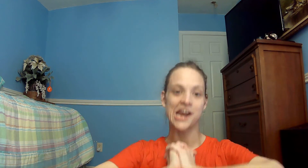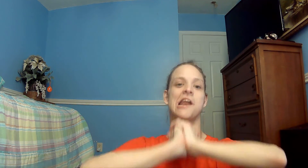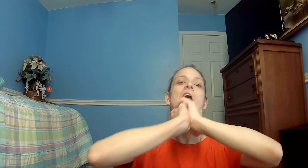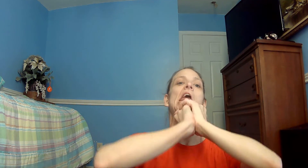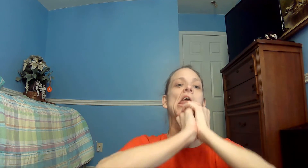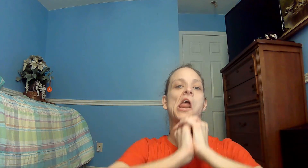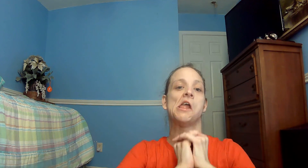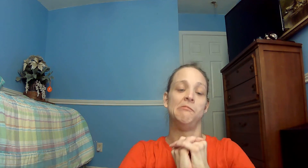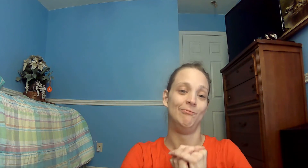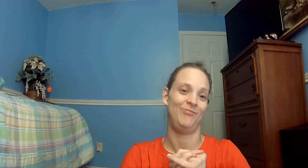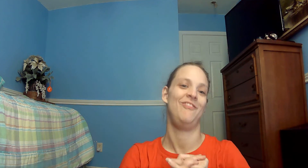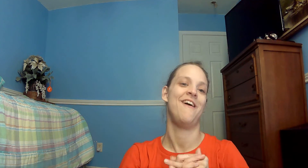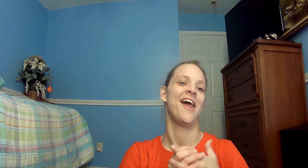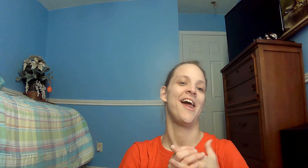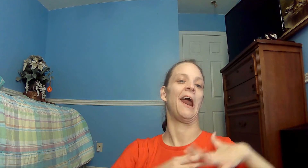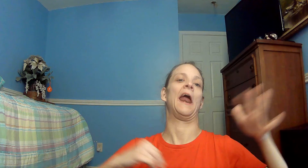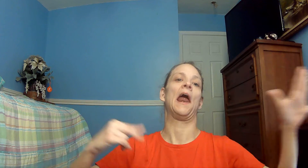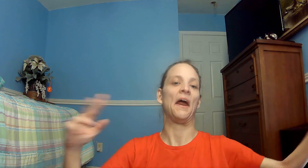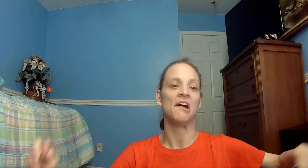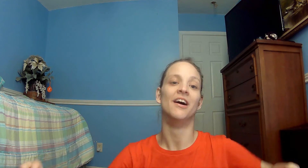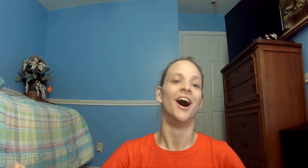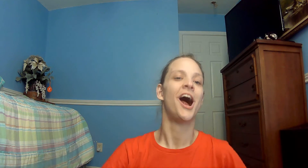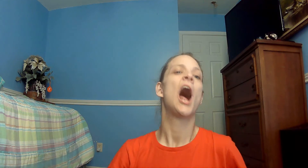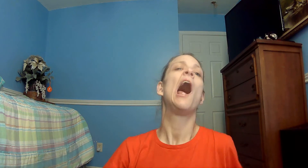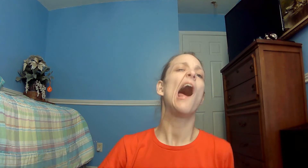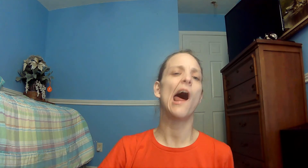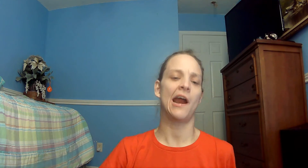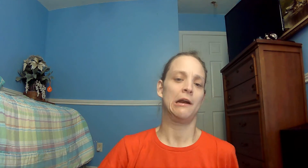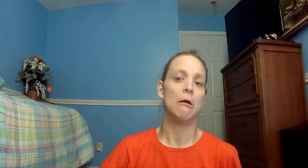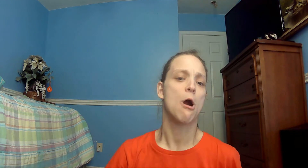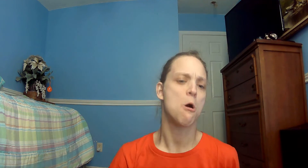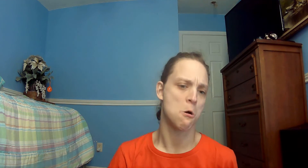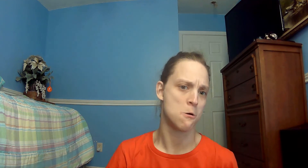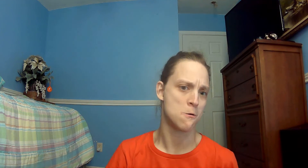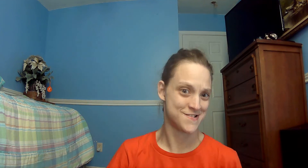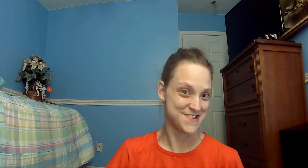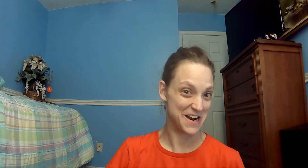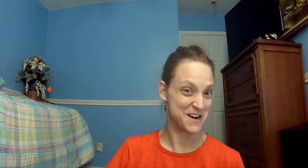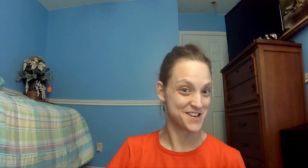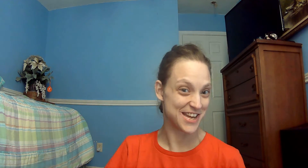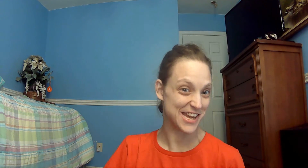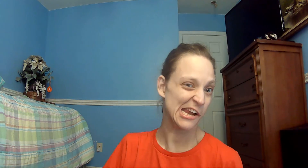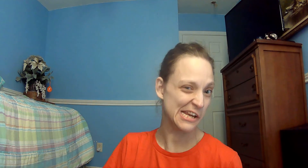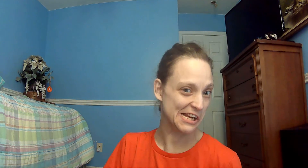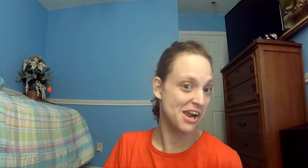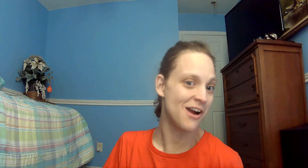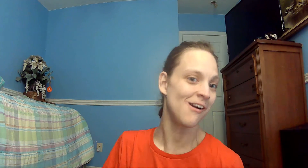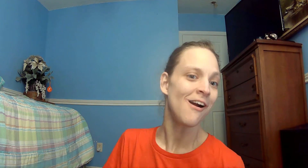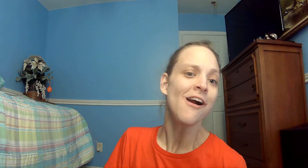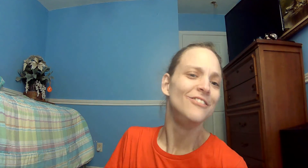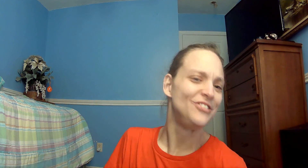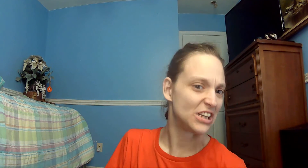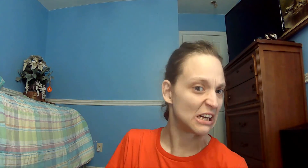in the next... I urge you to